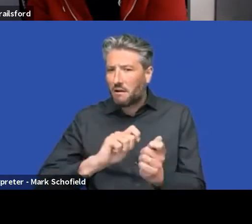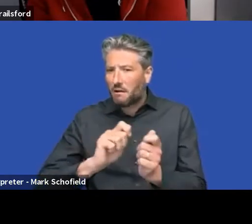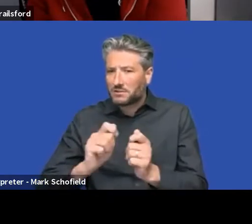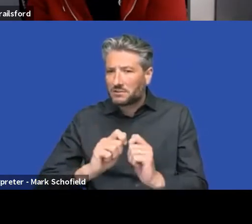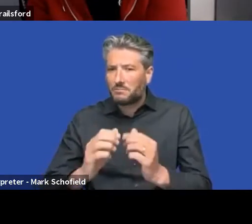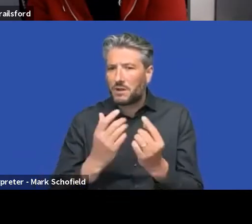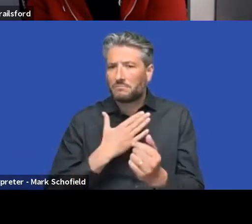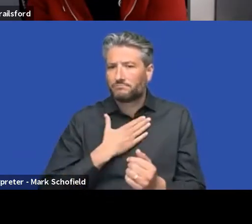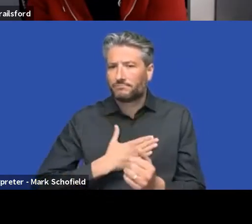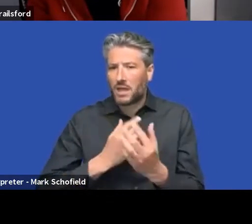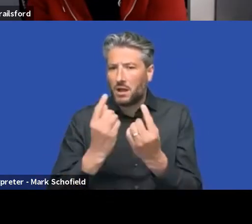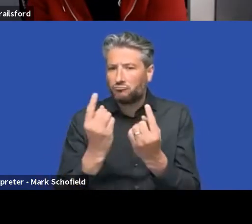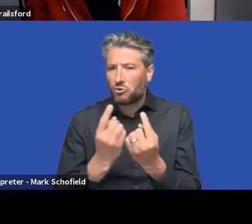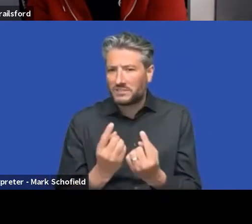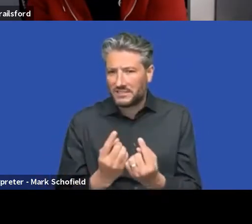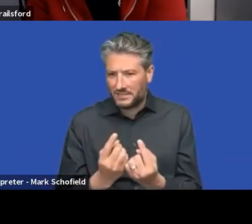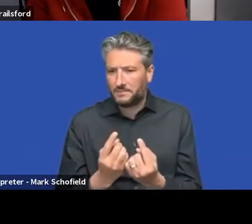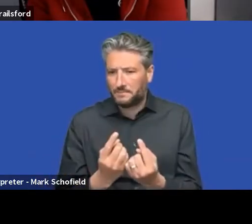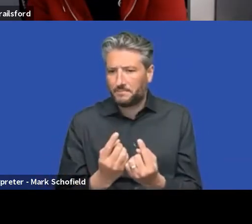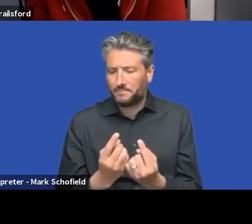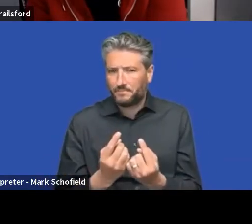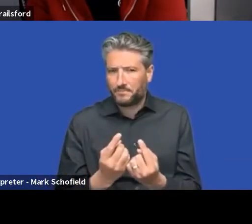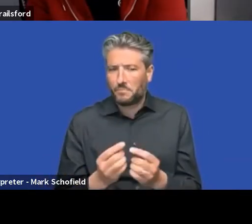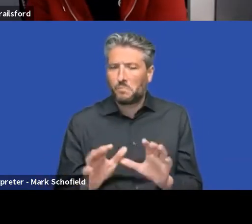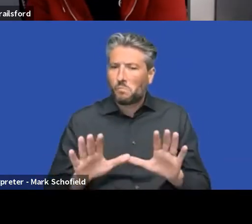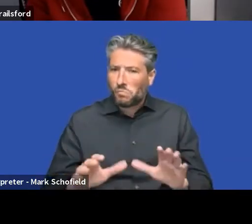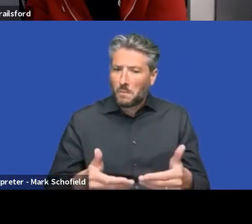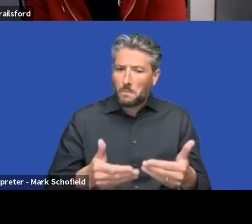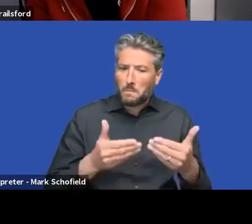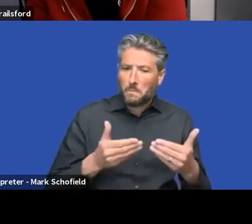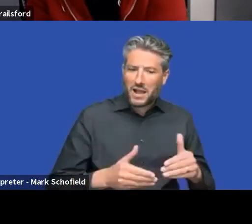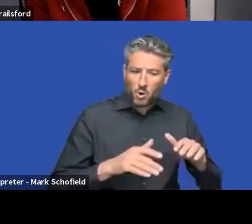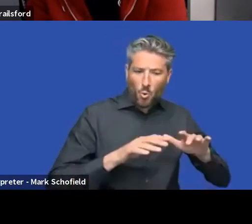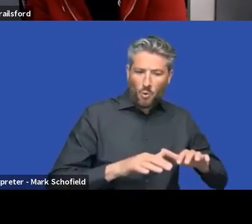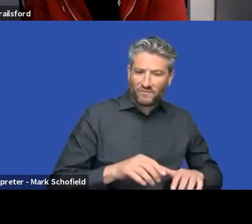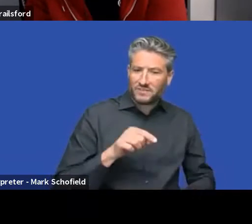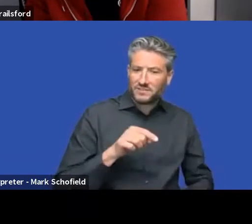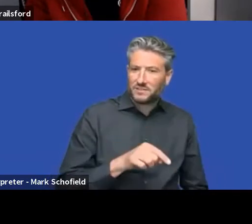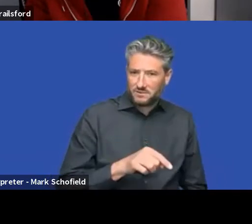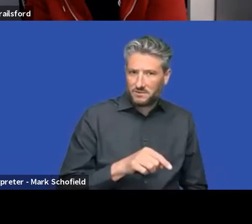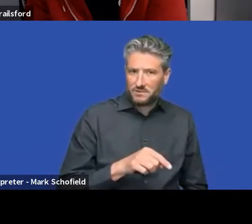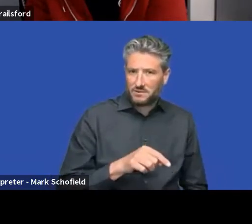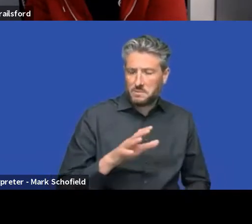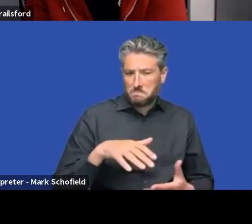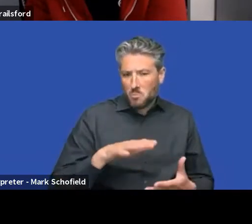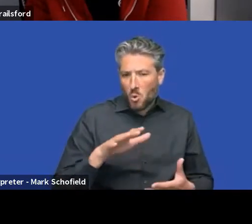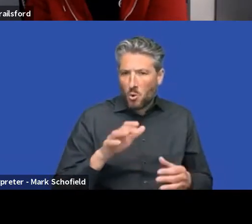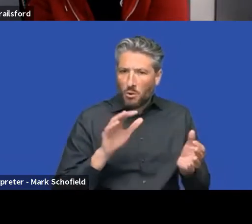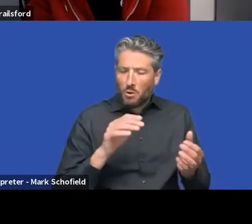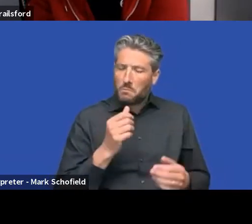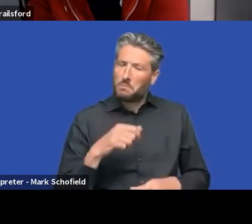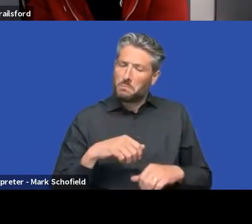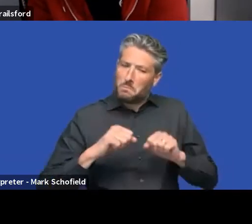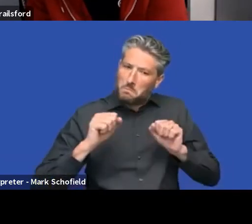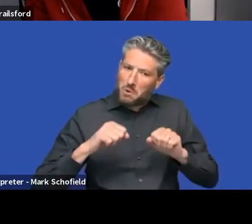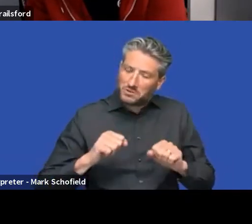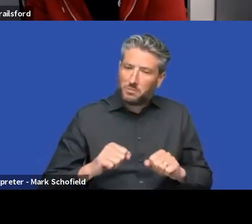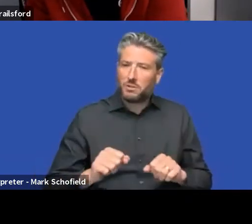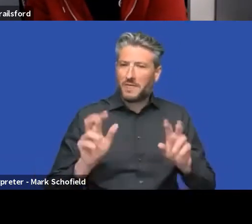which means that back office is going to be way more like themable than it is today. So if as an